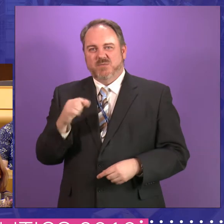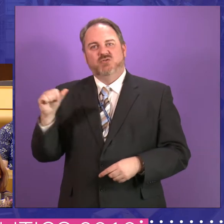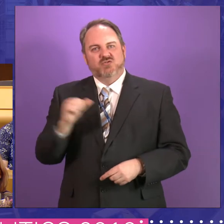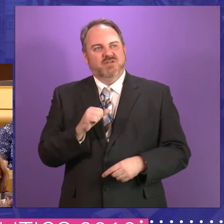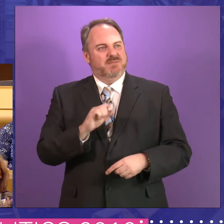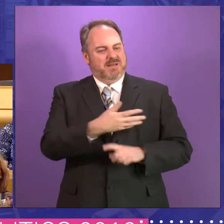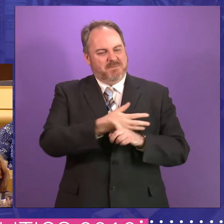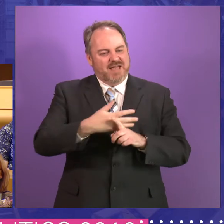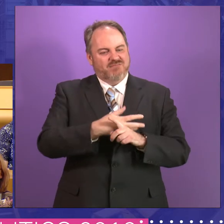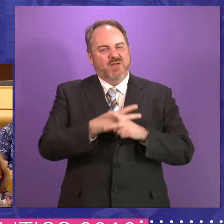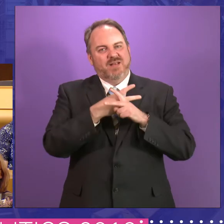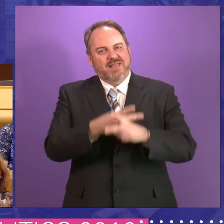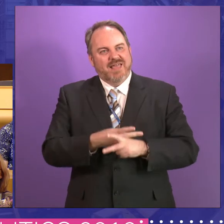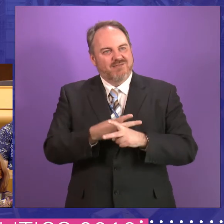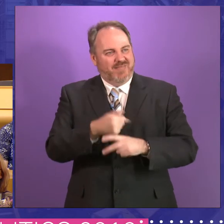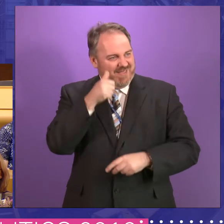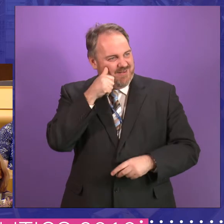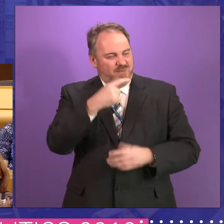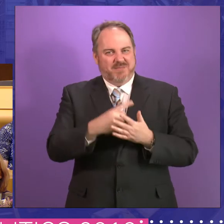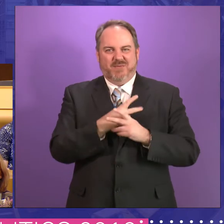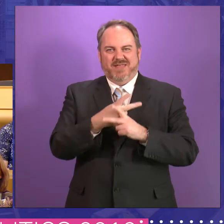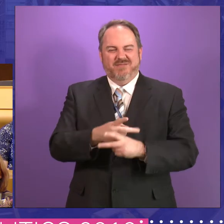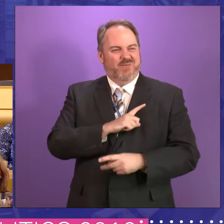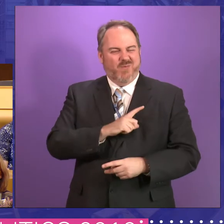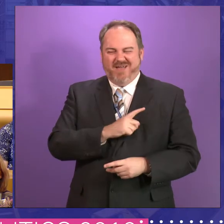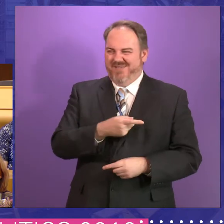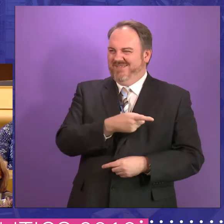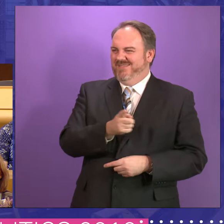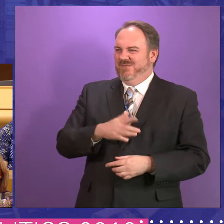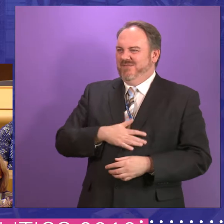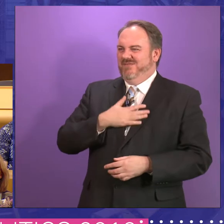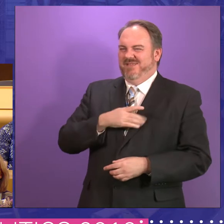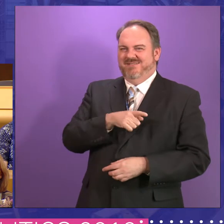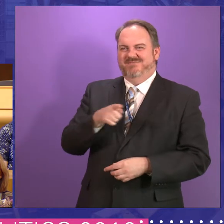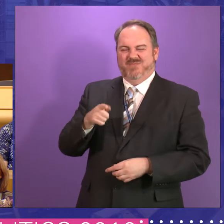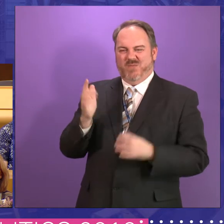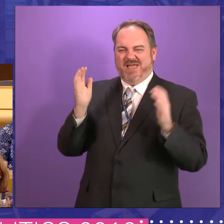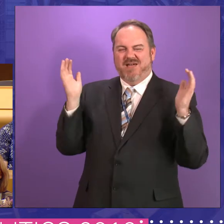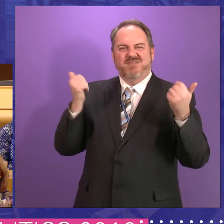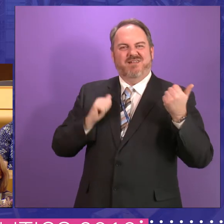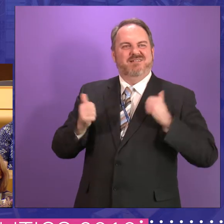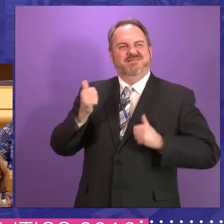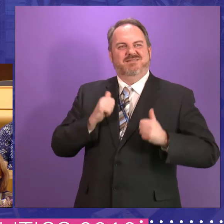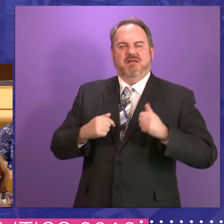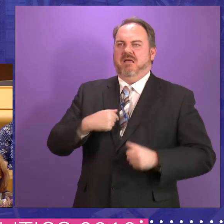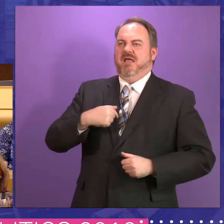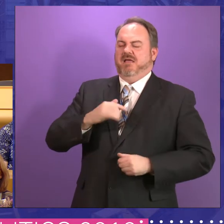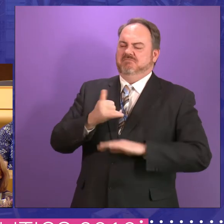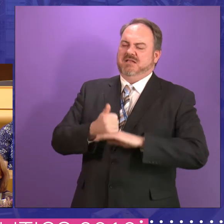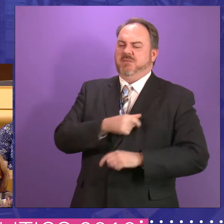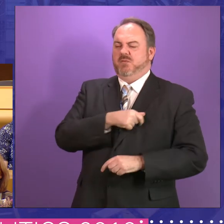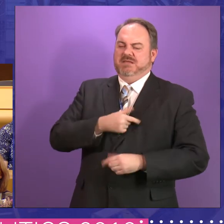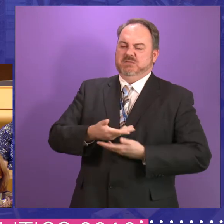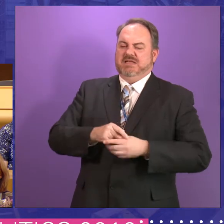carer or been in the care system? Why, why would, why do you think you, you know, is there not a bit of arrogance about use having a committee to